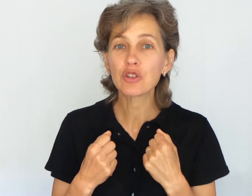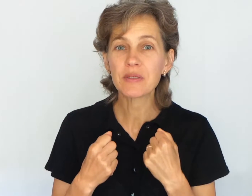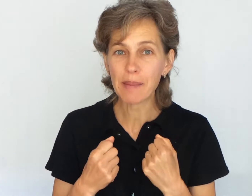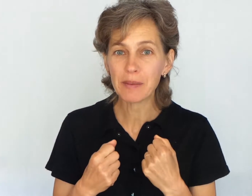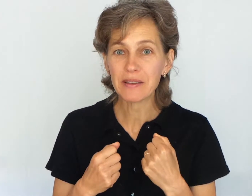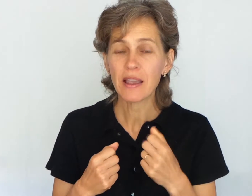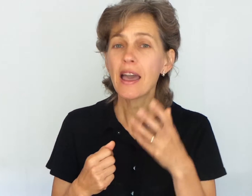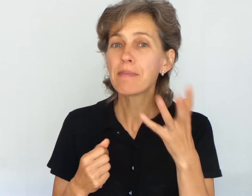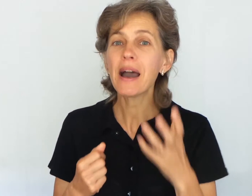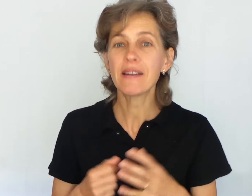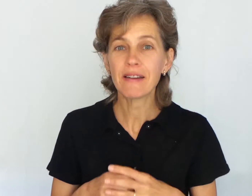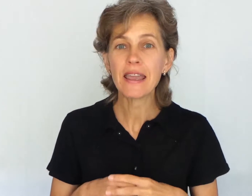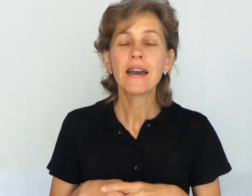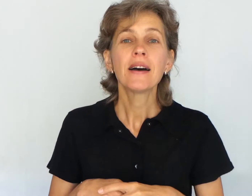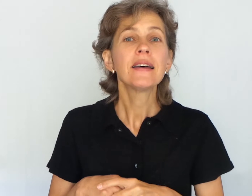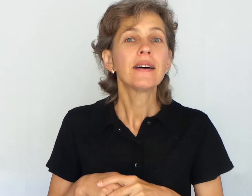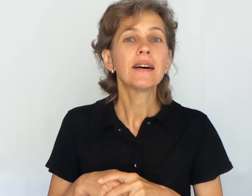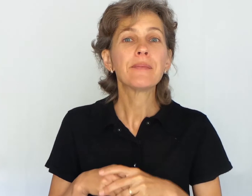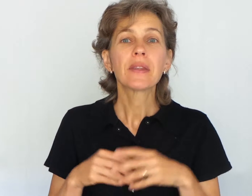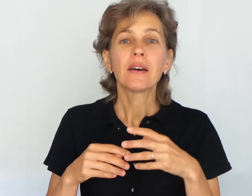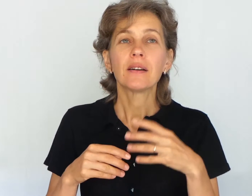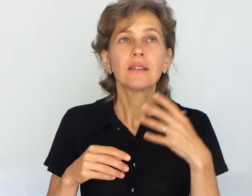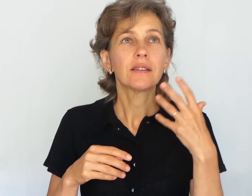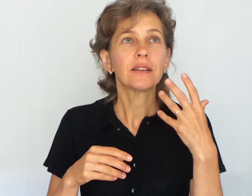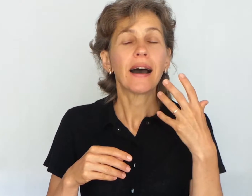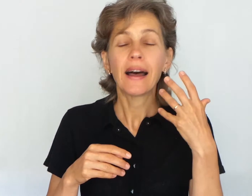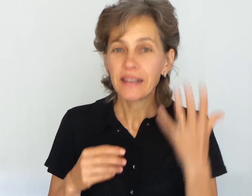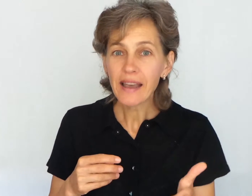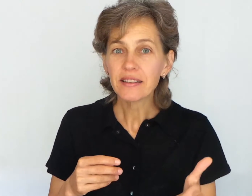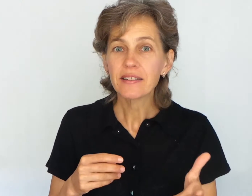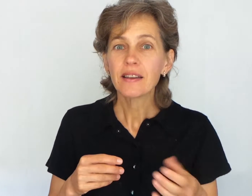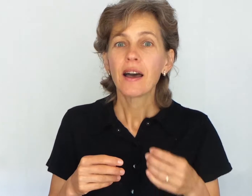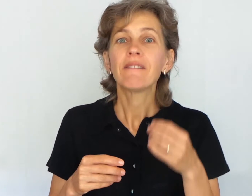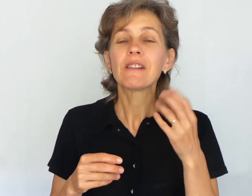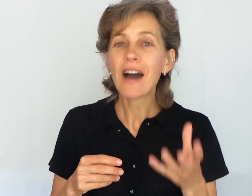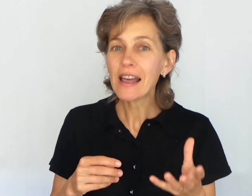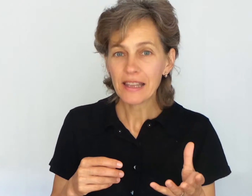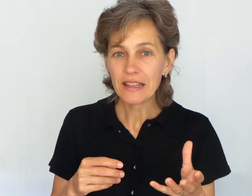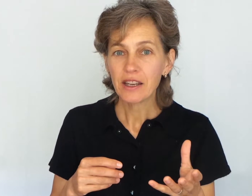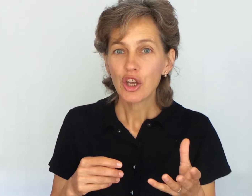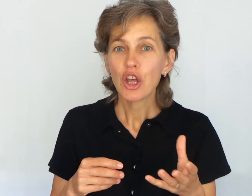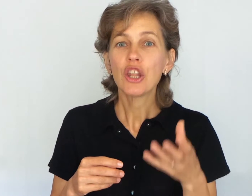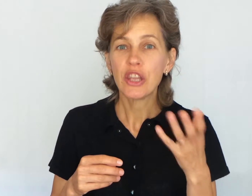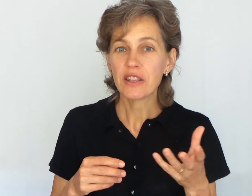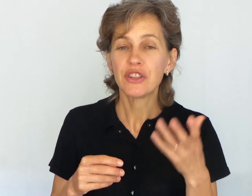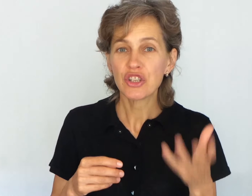supplements. And by the way, anti-acids will violate this